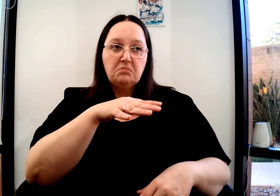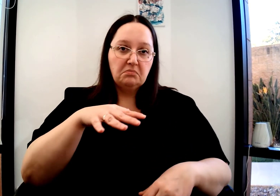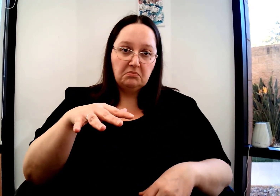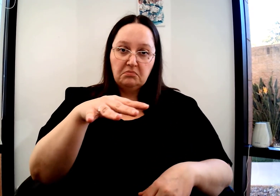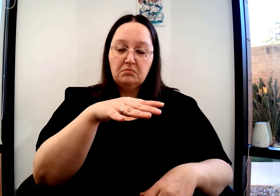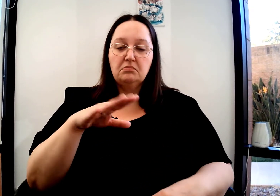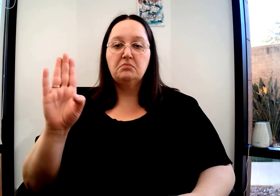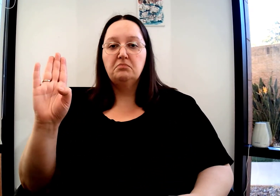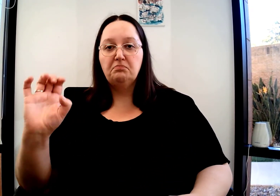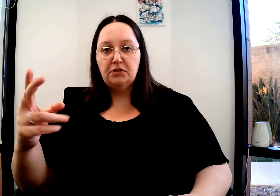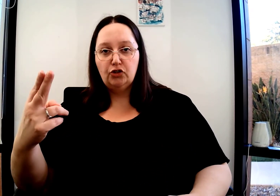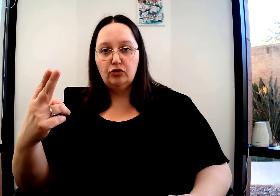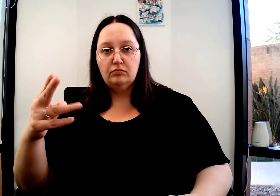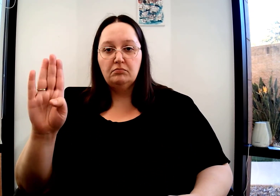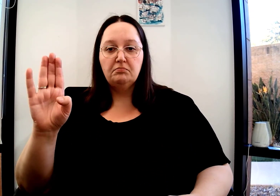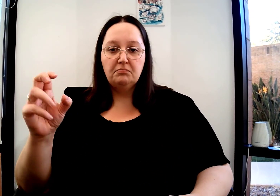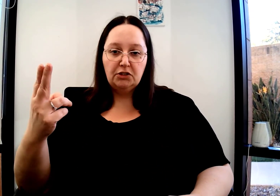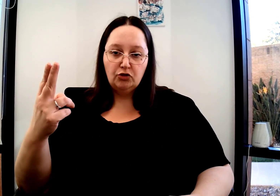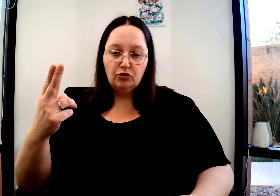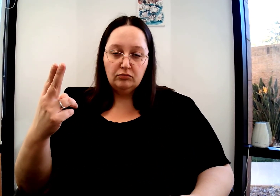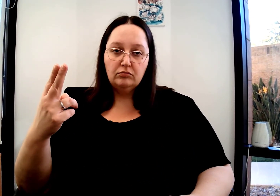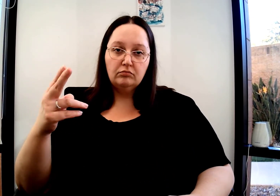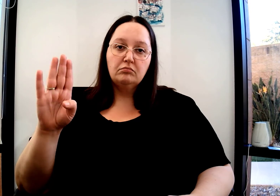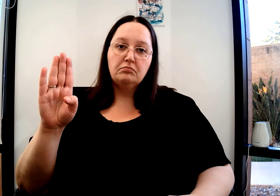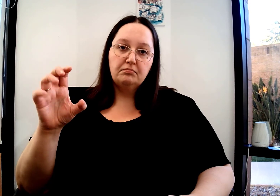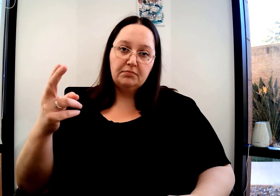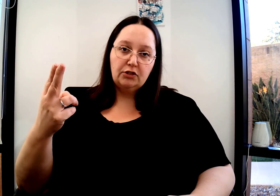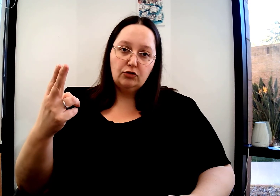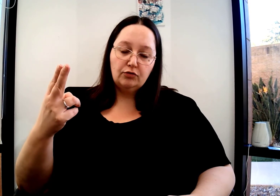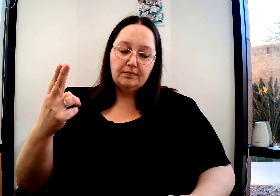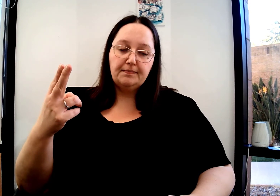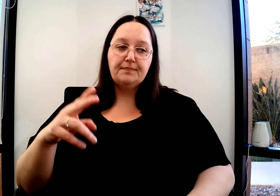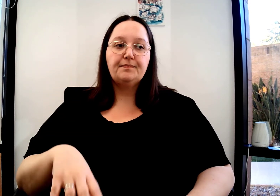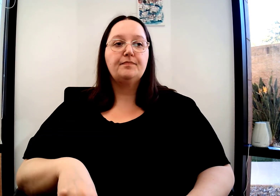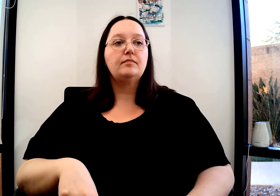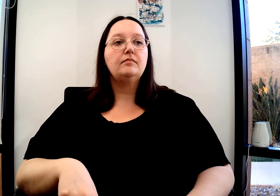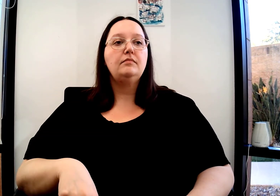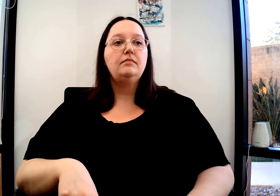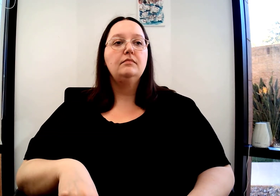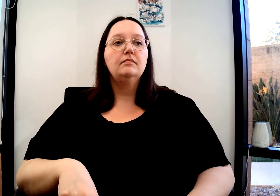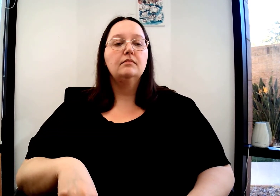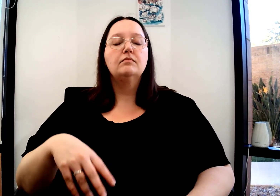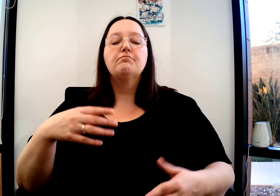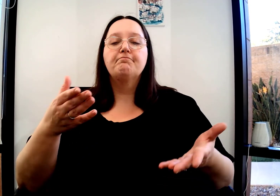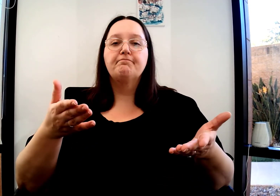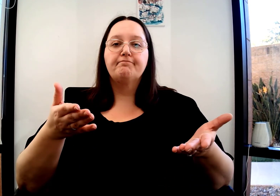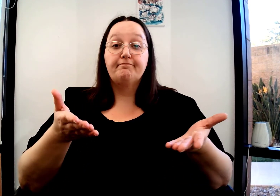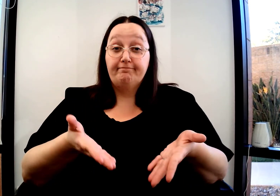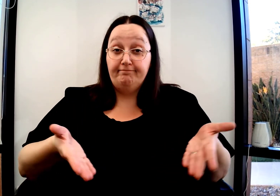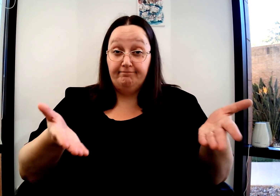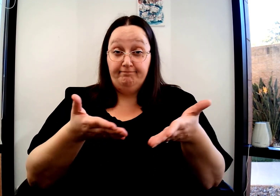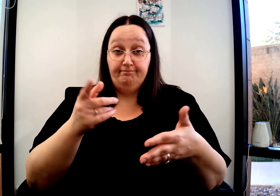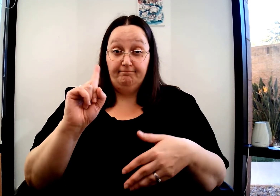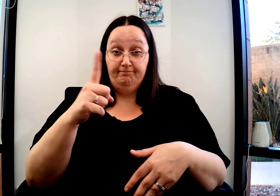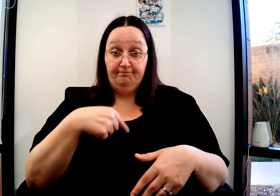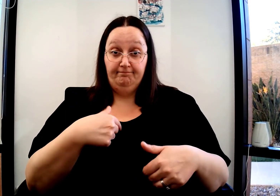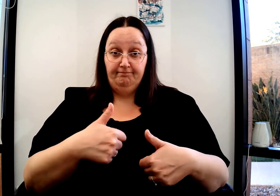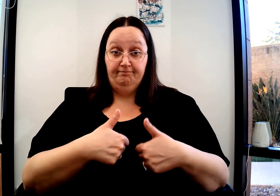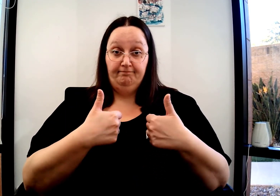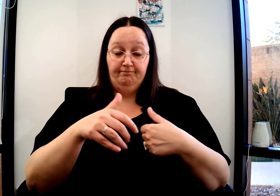We tend to see, I tend to see this around areas that have no beaches. Now